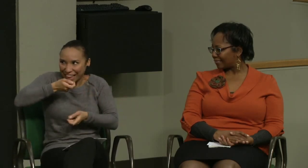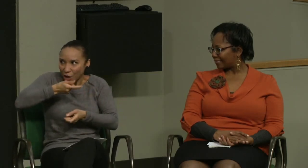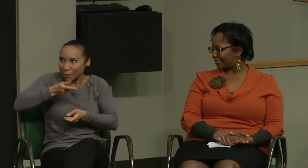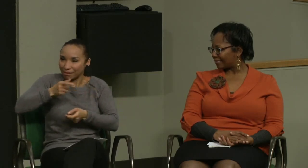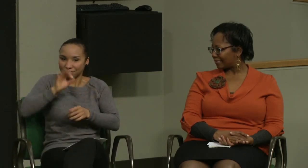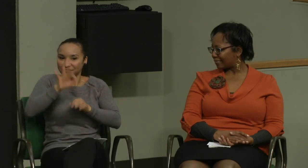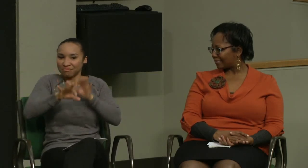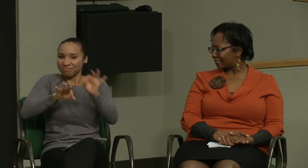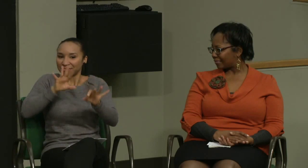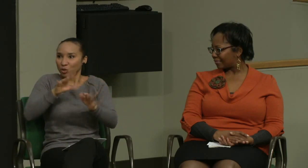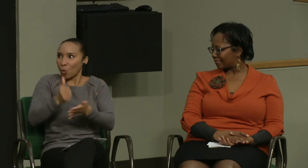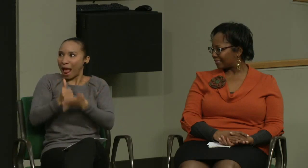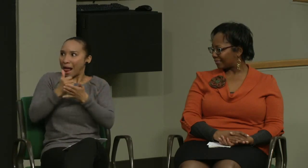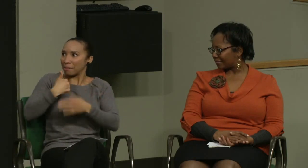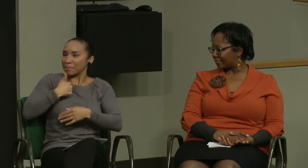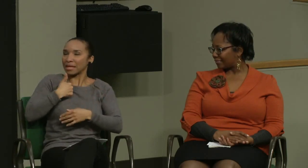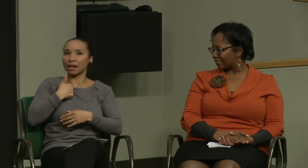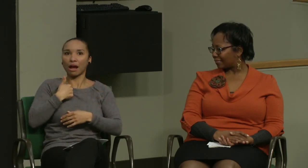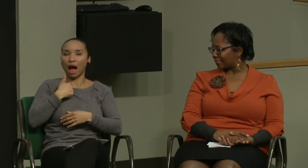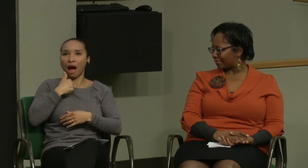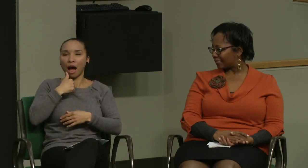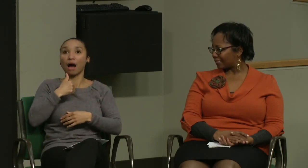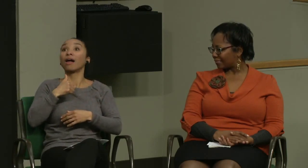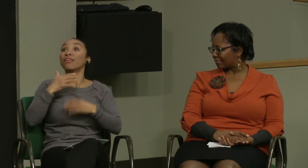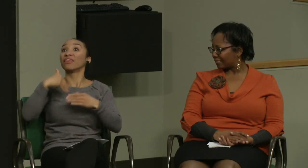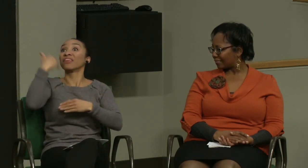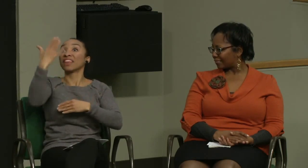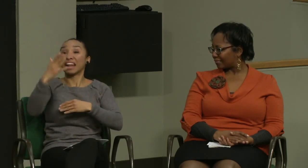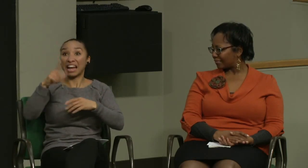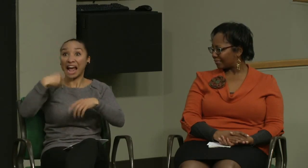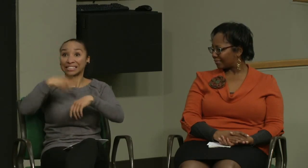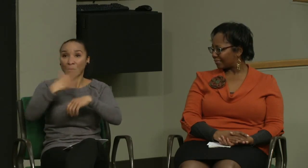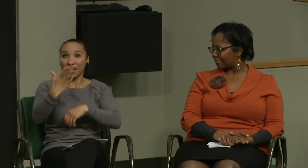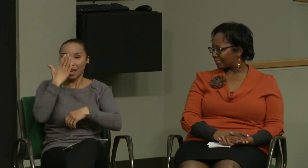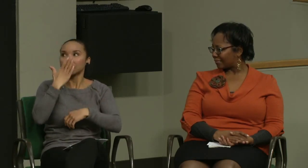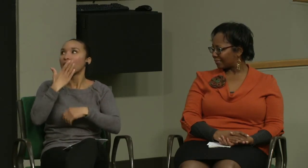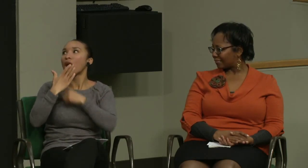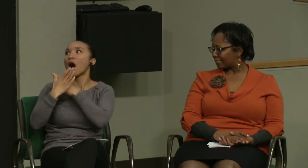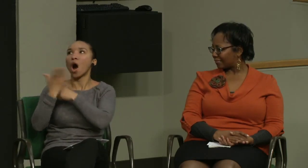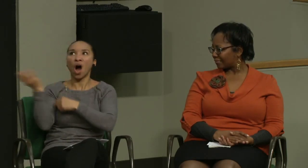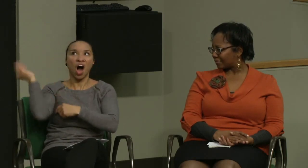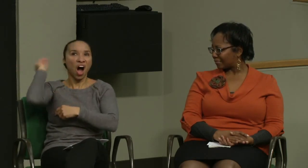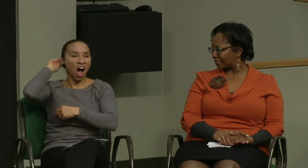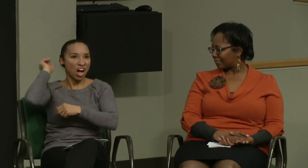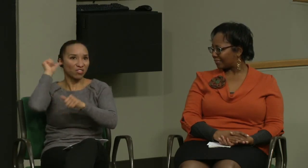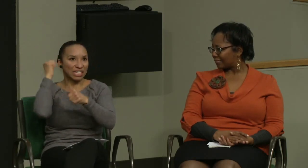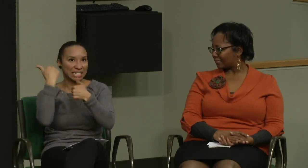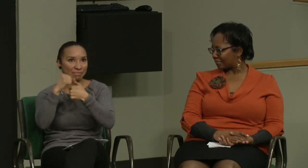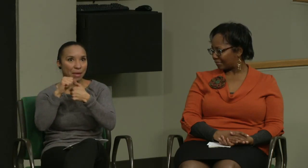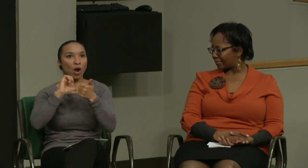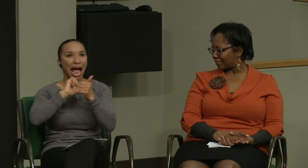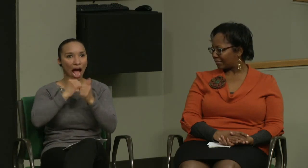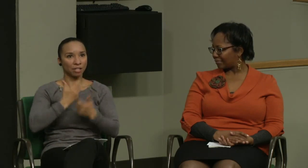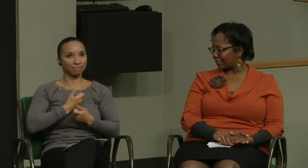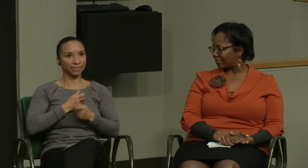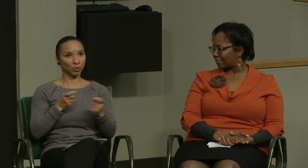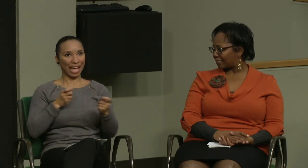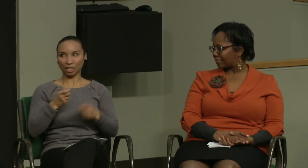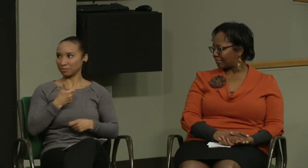history and share some of the knowledge and expertise in order to help me understand what that big picture was. And so the next time I would face a